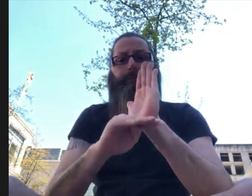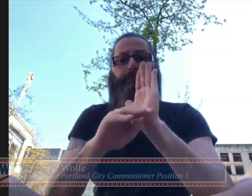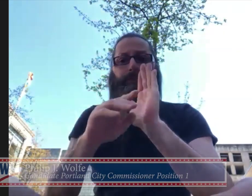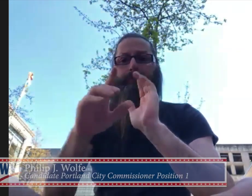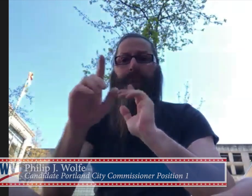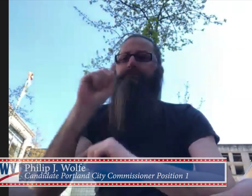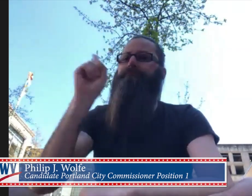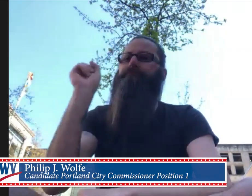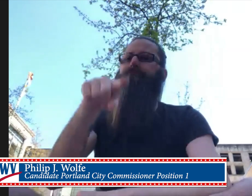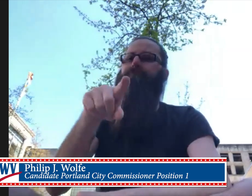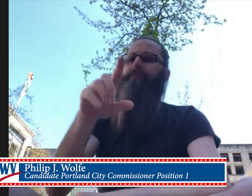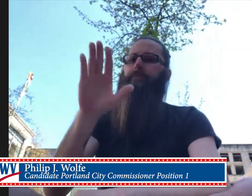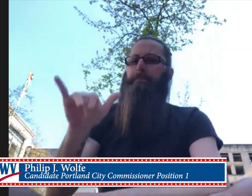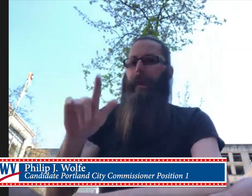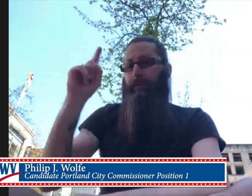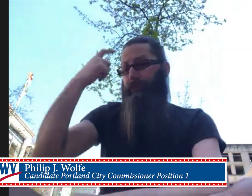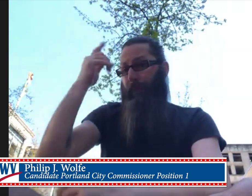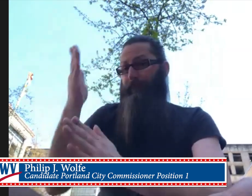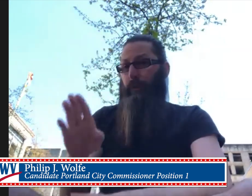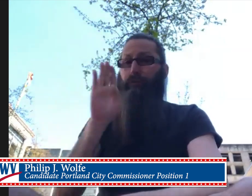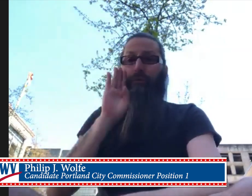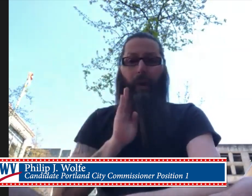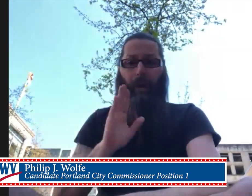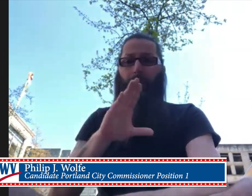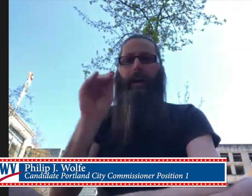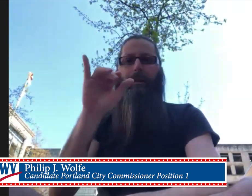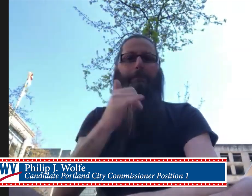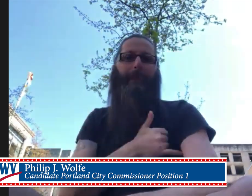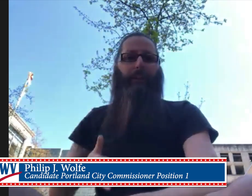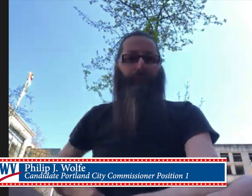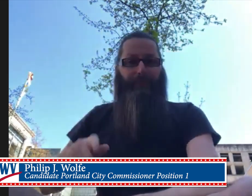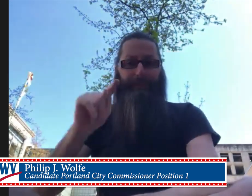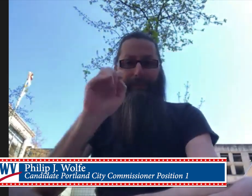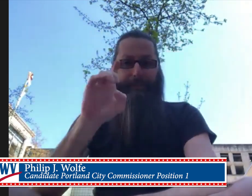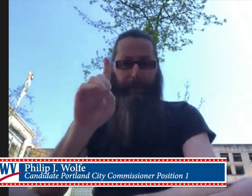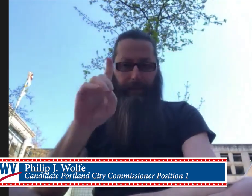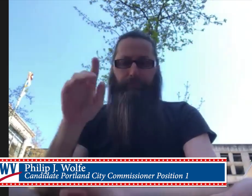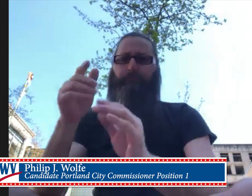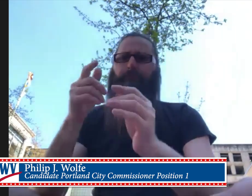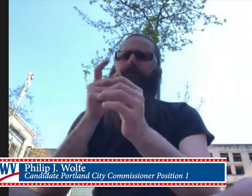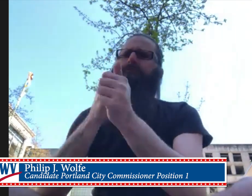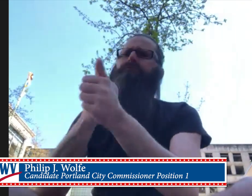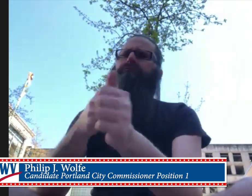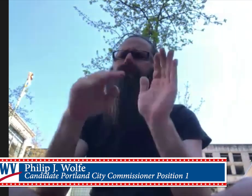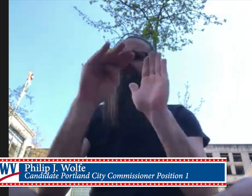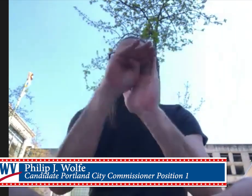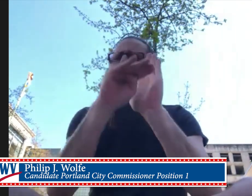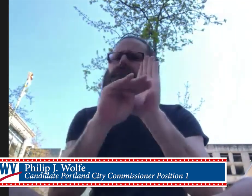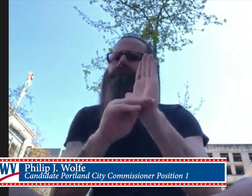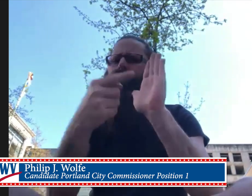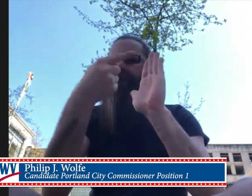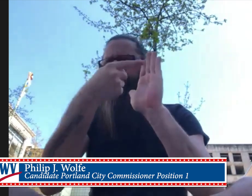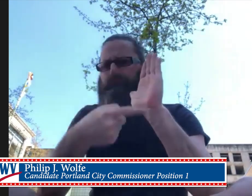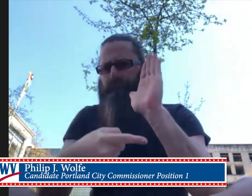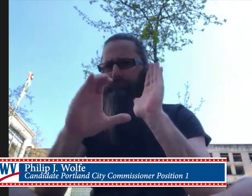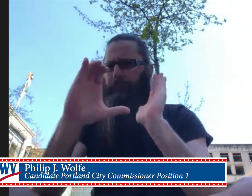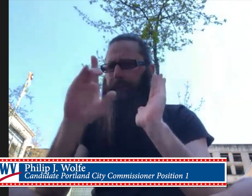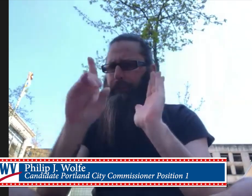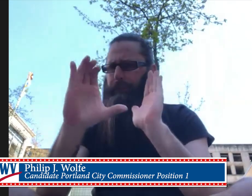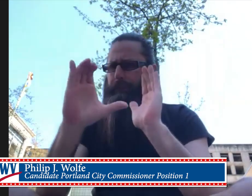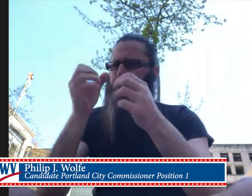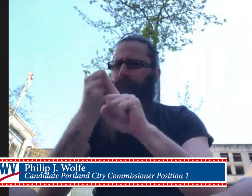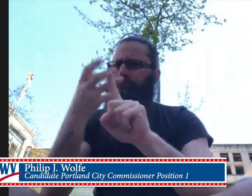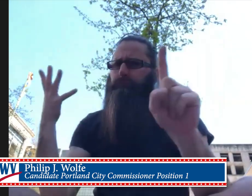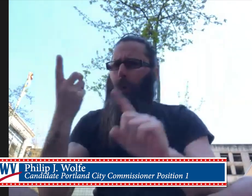When the CDC guidelines were ordered by Governor Brown and also supported by Mayor Ted